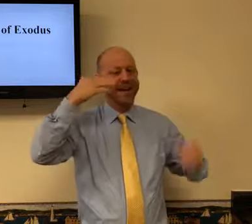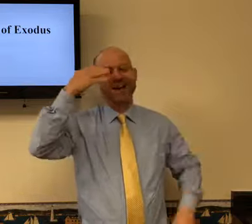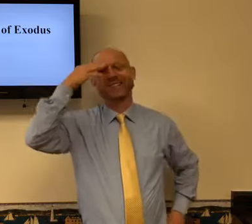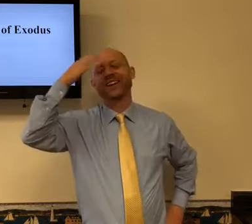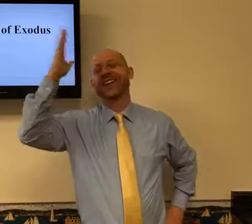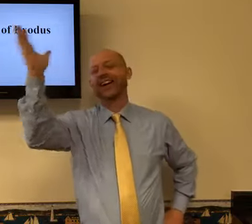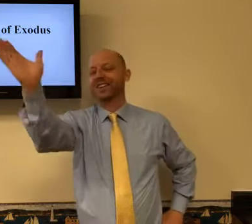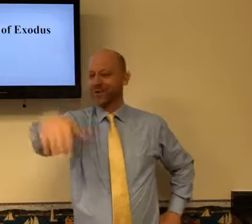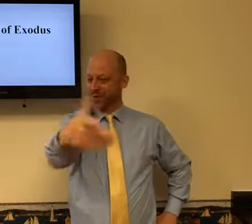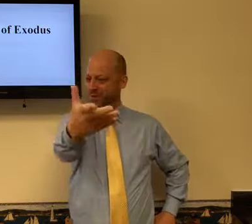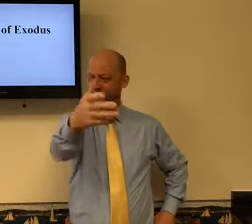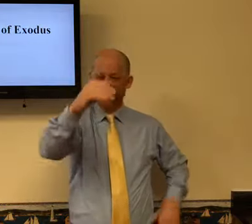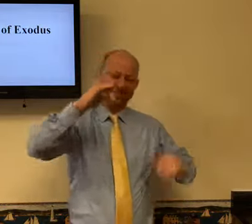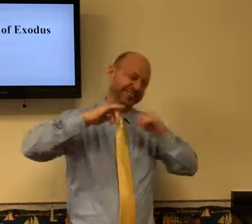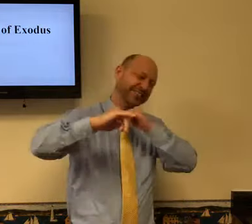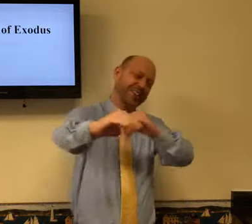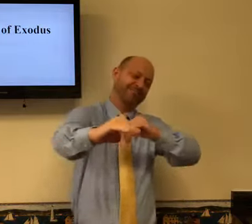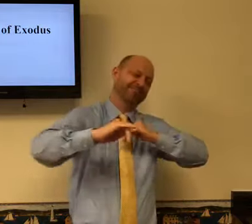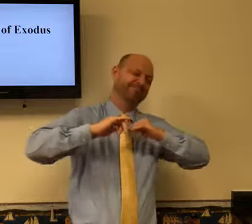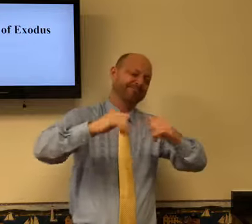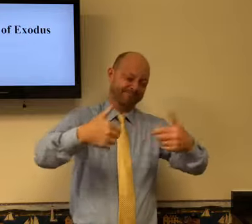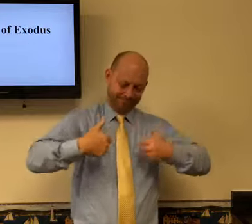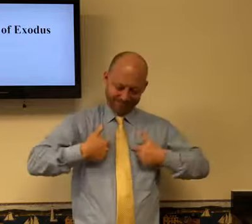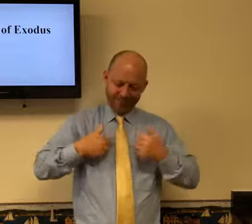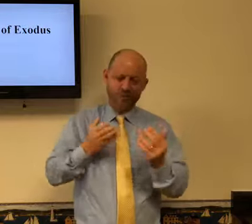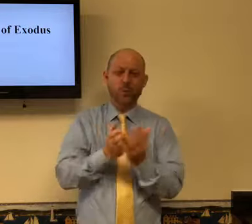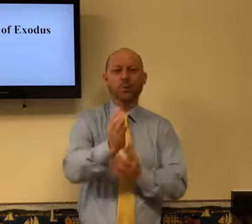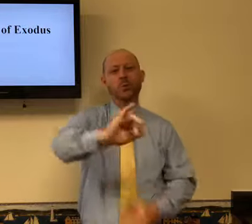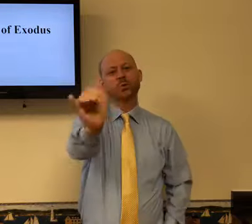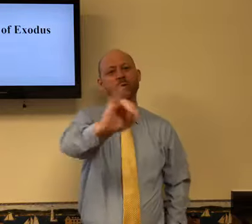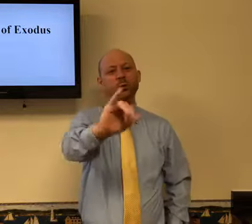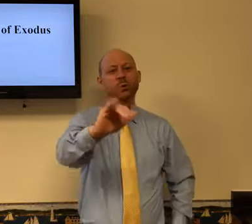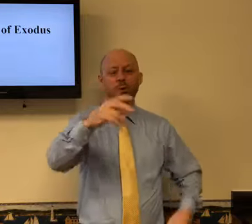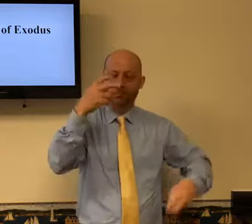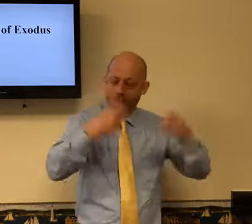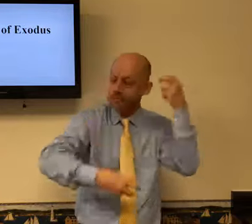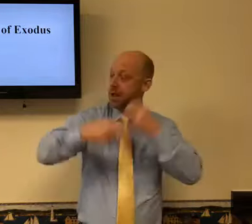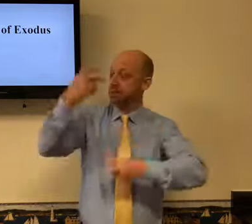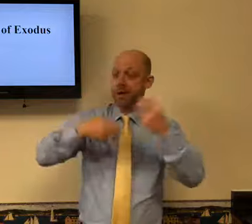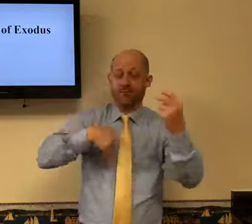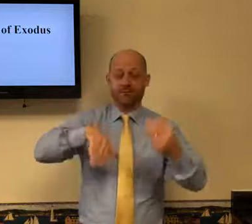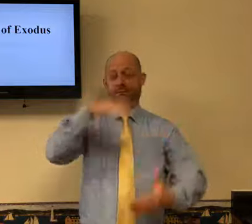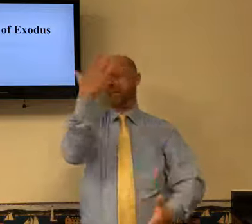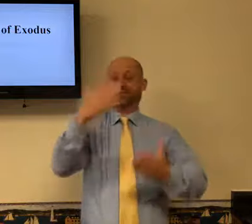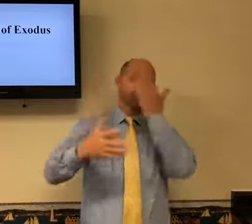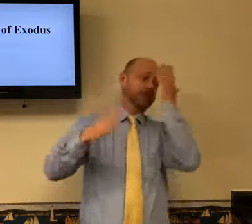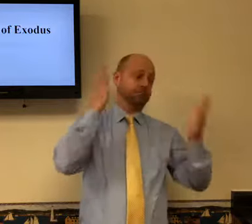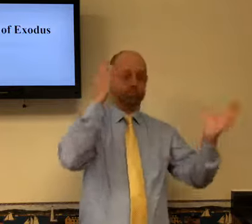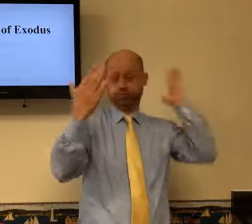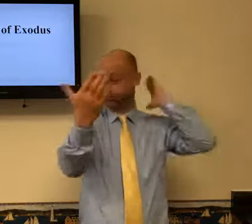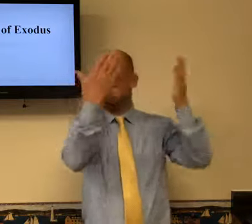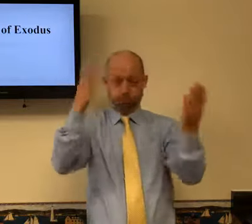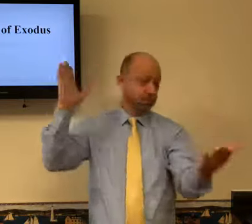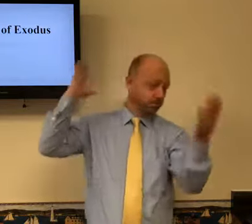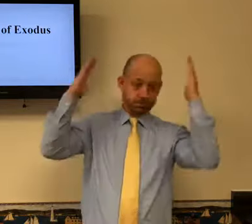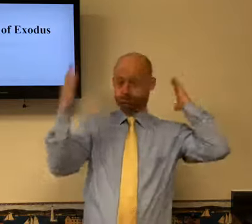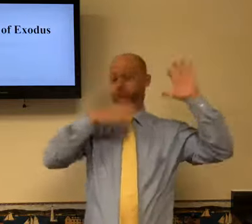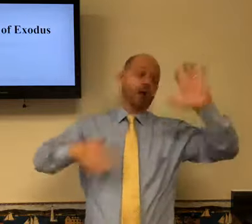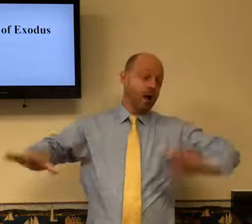And I know it gets to feeling a little bit overwhelmed. I feel you. I'm the same way. I feel that same way with the problems that we're having to face and they